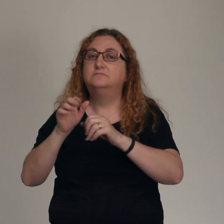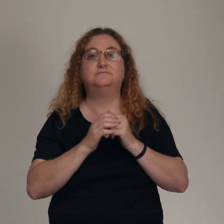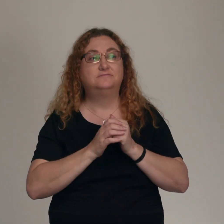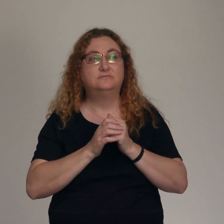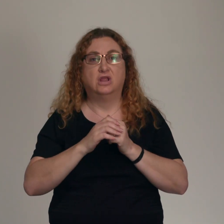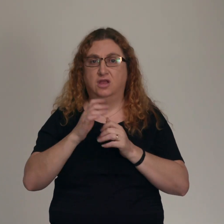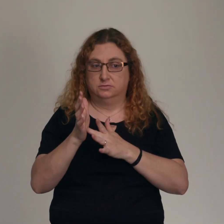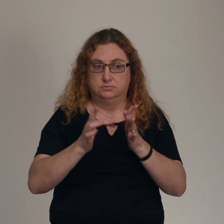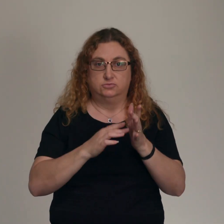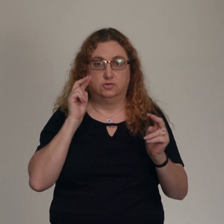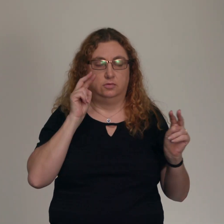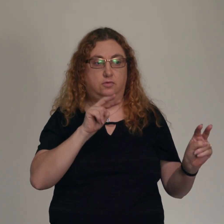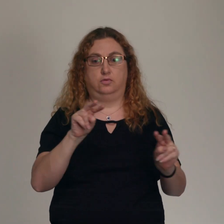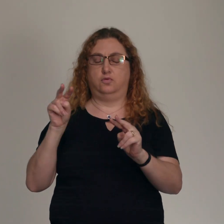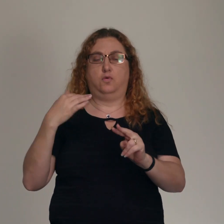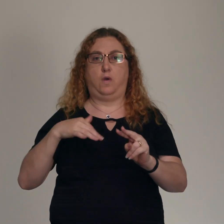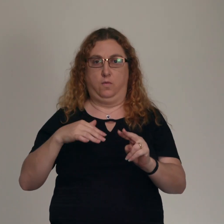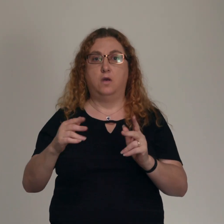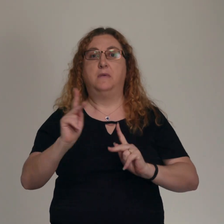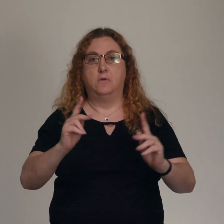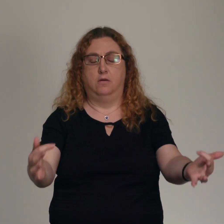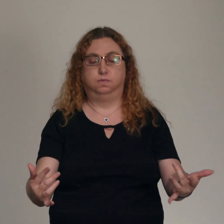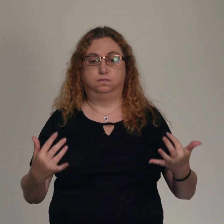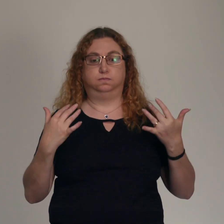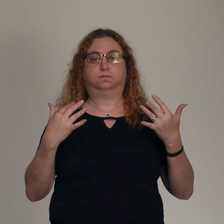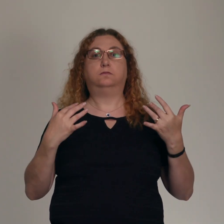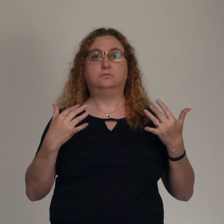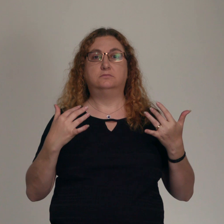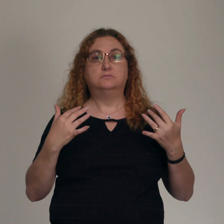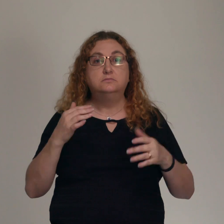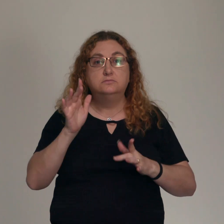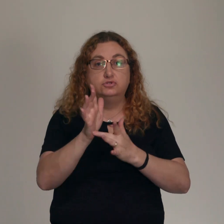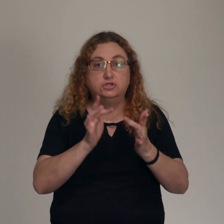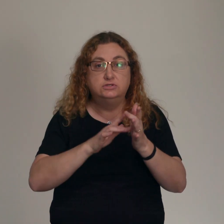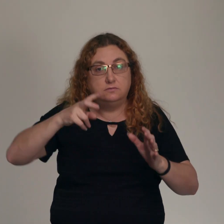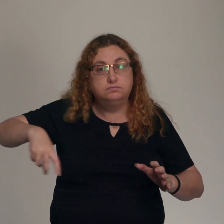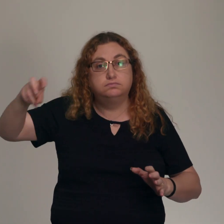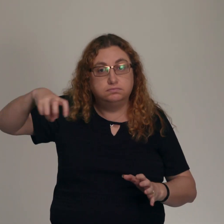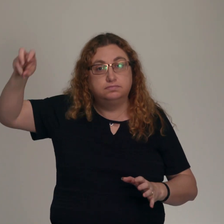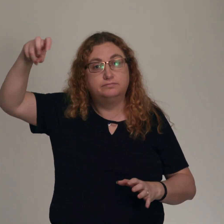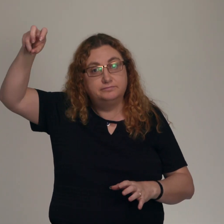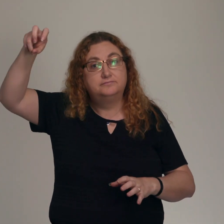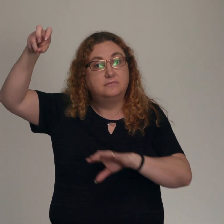crowds, he went up on a mountainside and he sat down. His disciples came to him and he began to teach them.